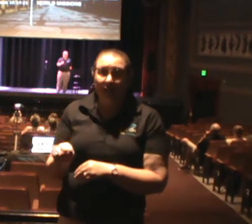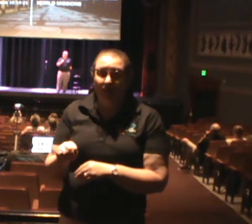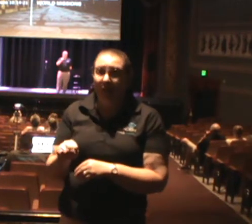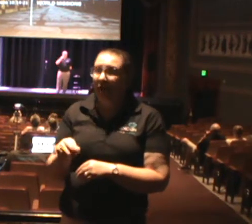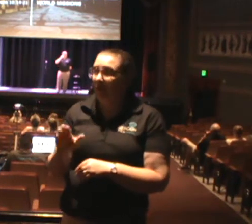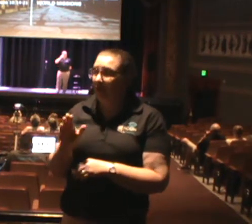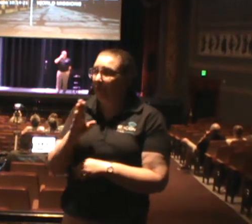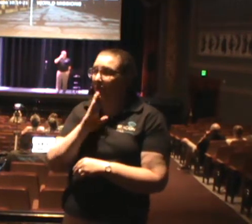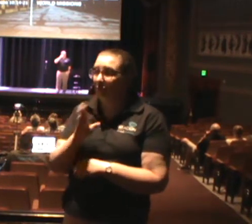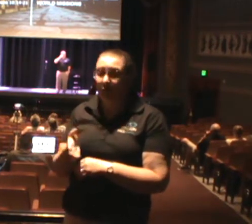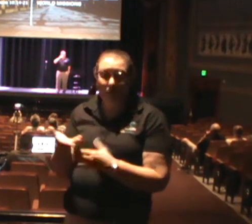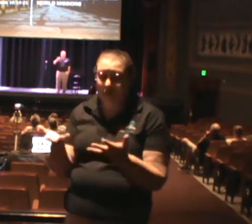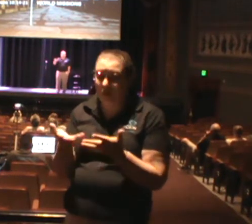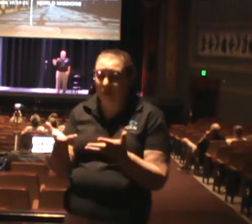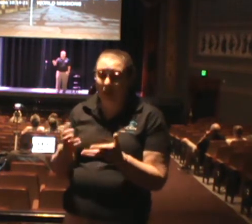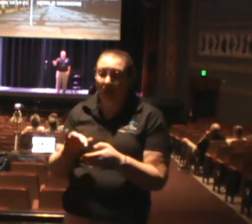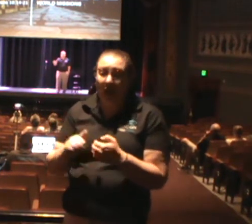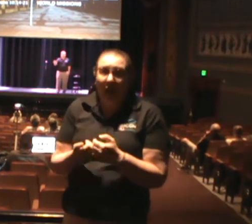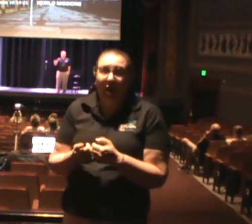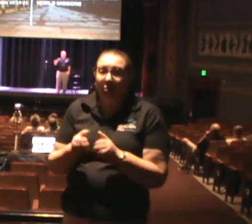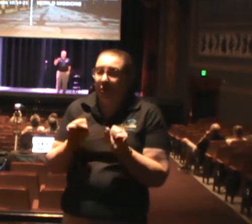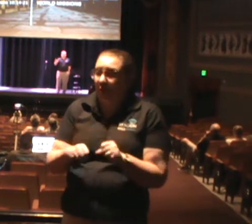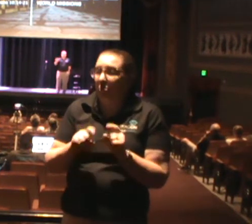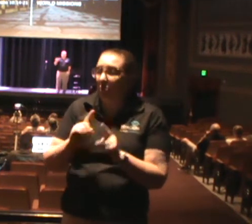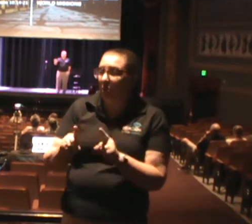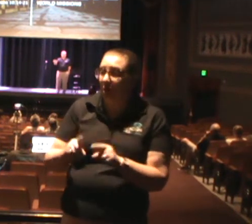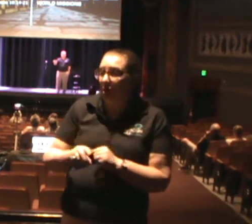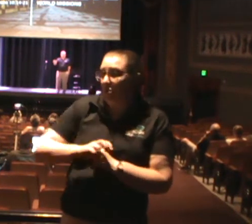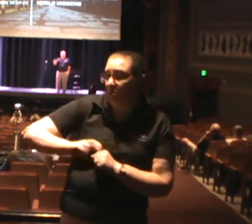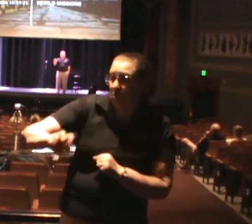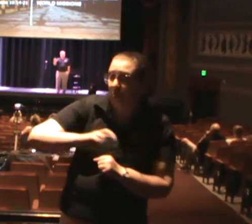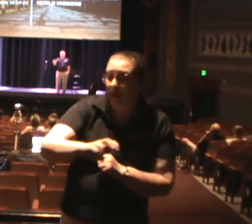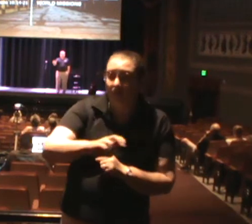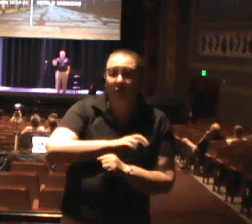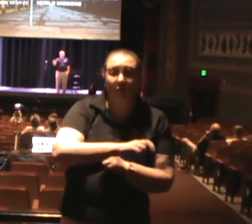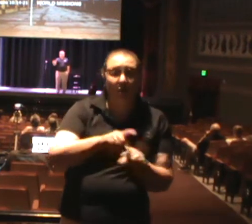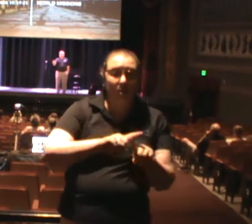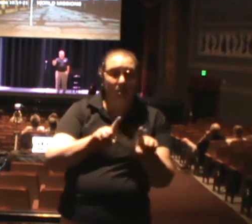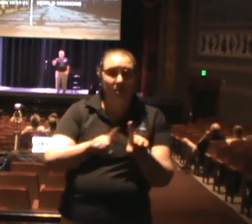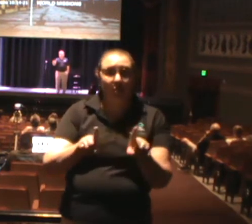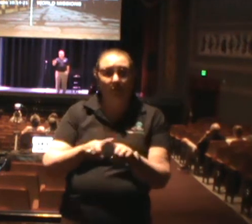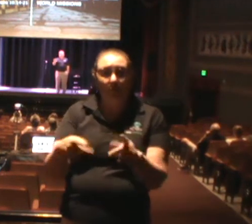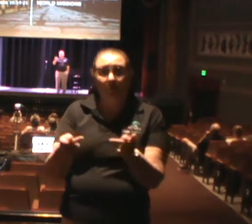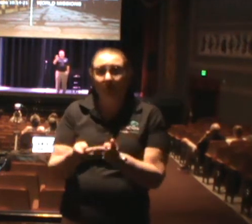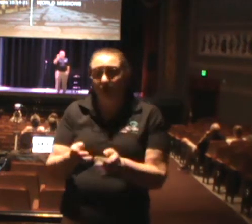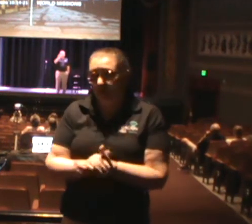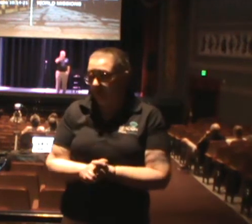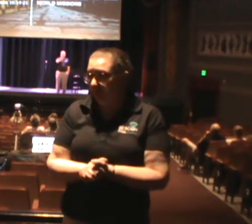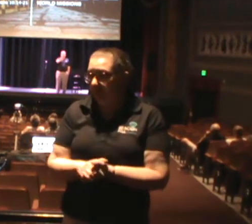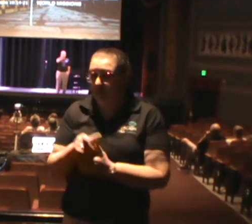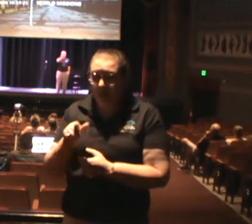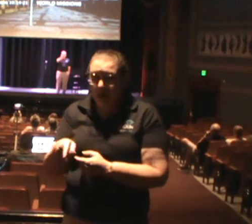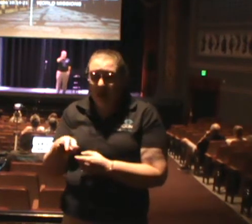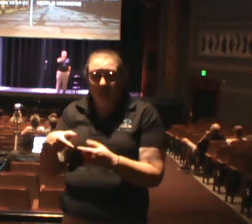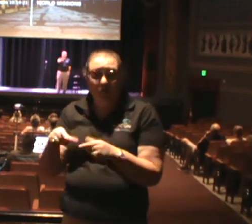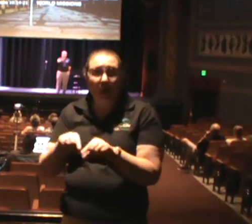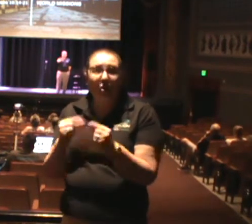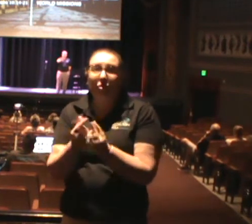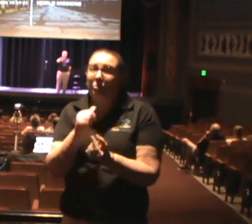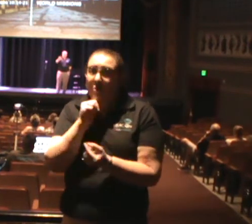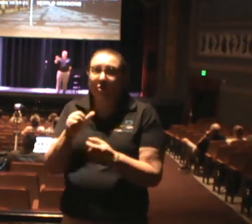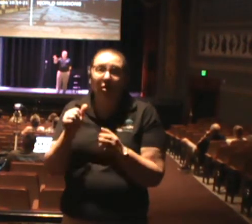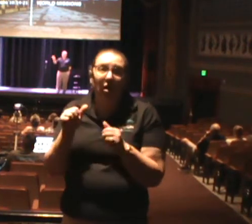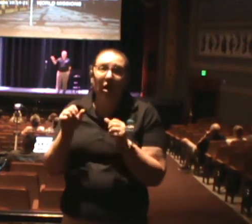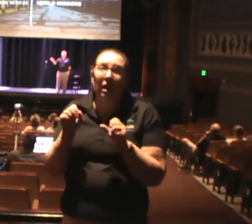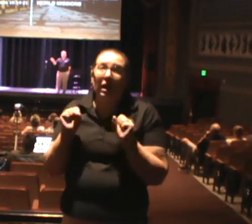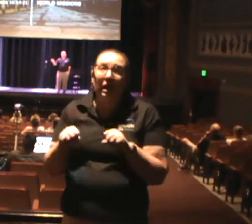those places is just an act of God. But they are unable to do missions work right now to get food to the needy